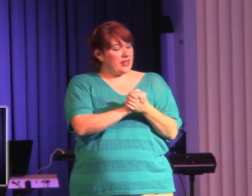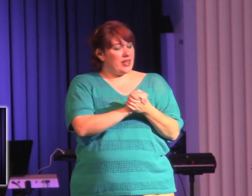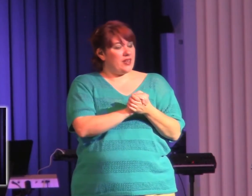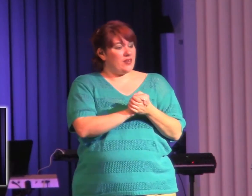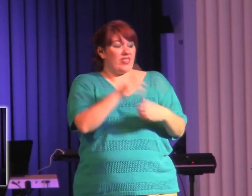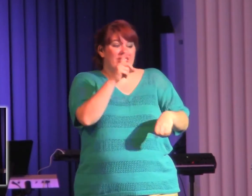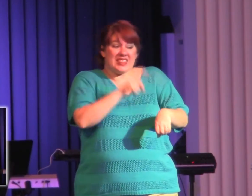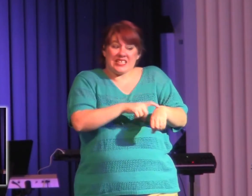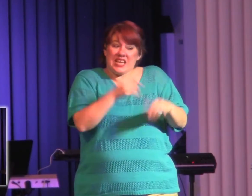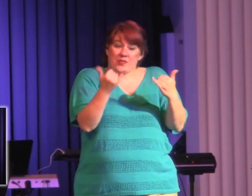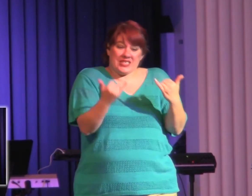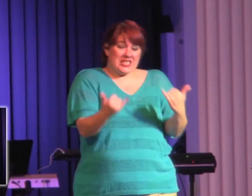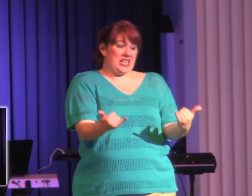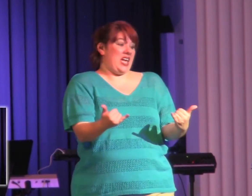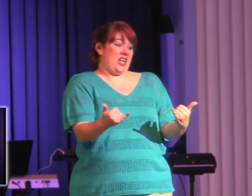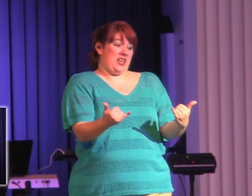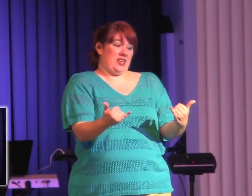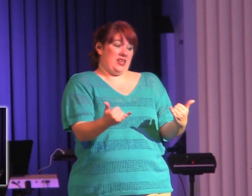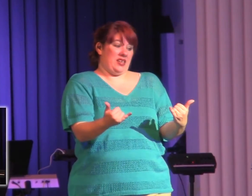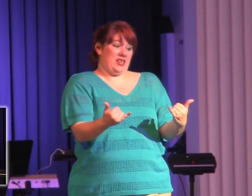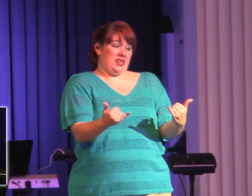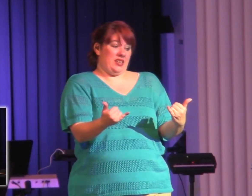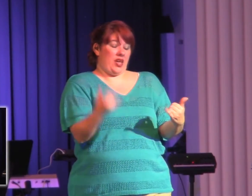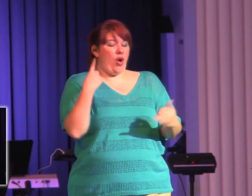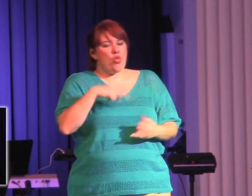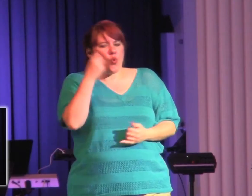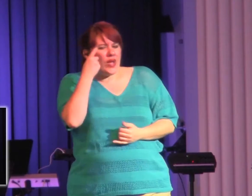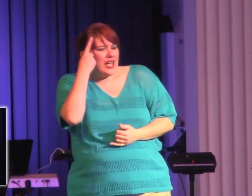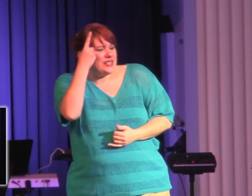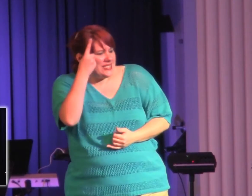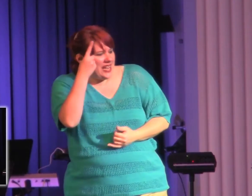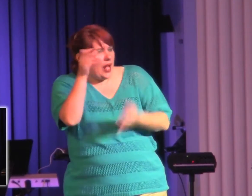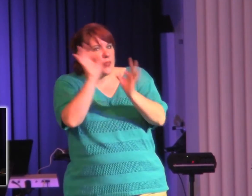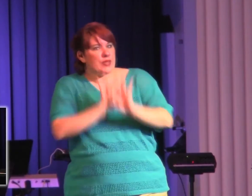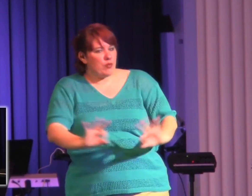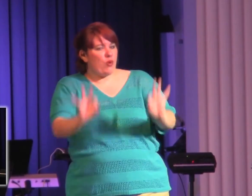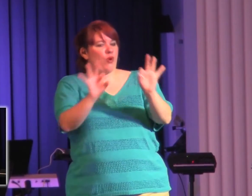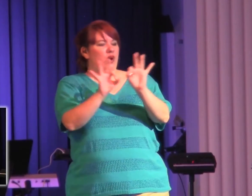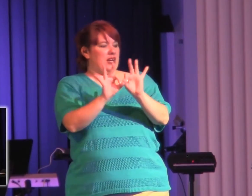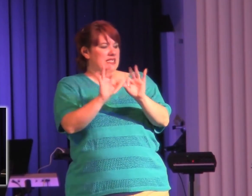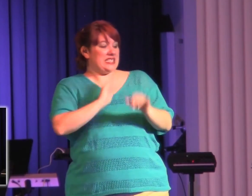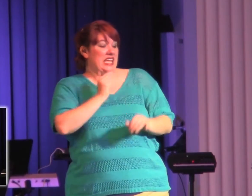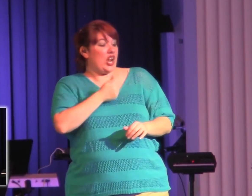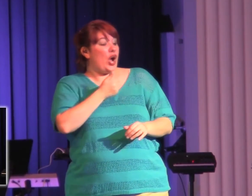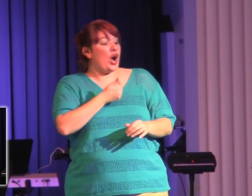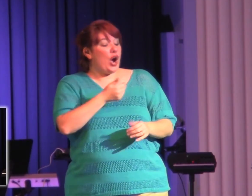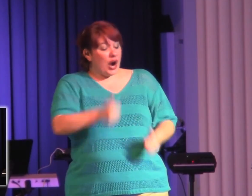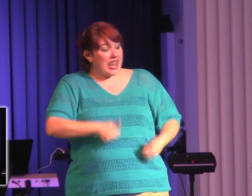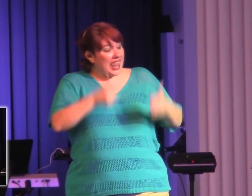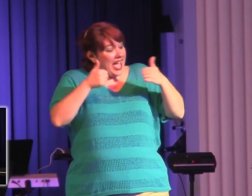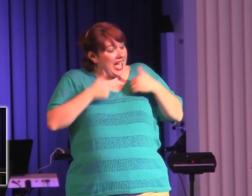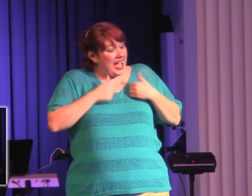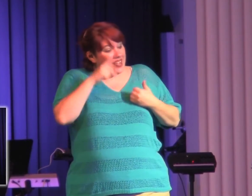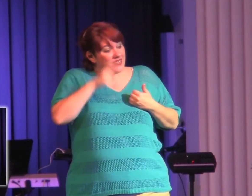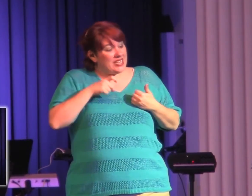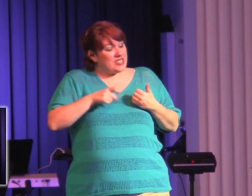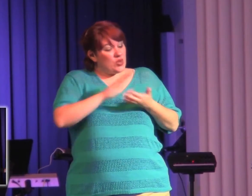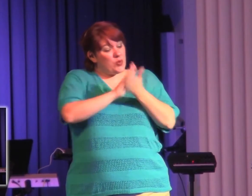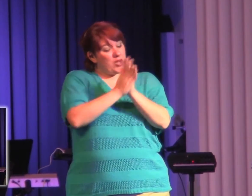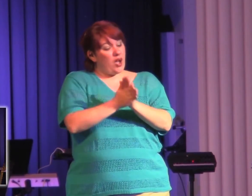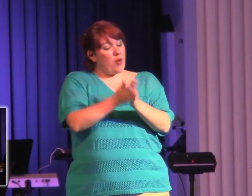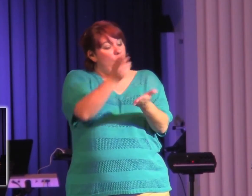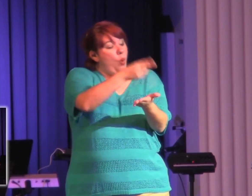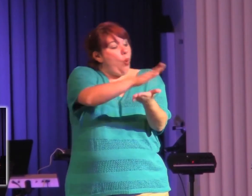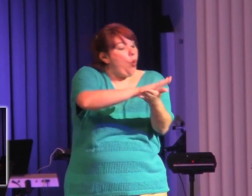time is today, that we understand the importance of living a holy life. See, everything I just said,